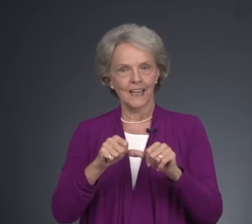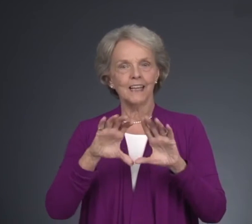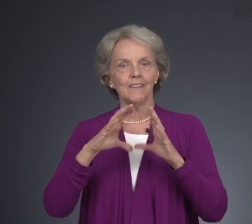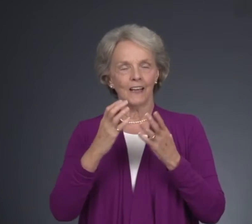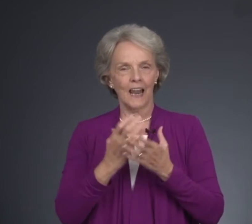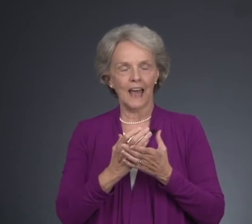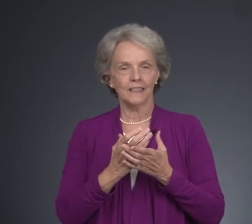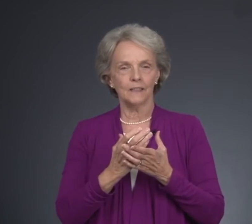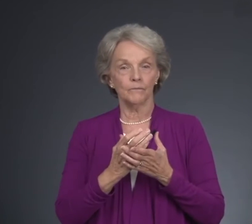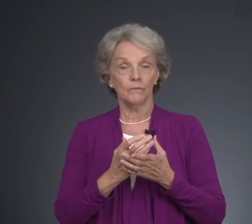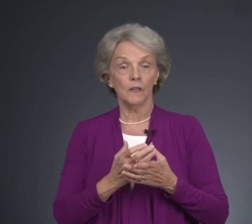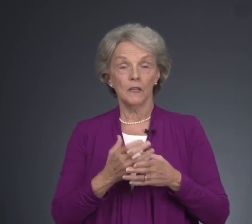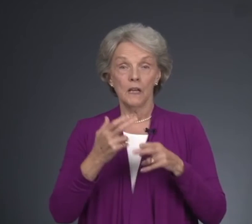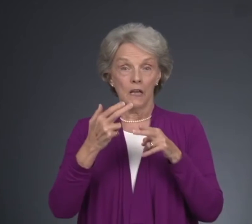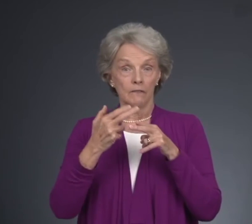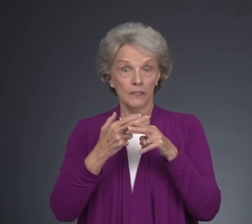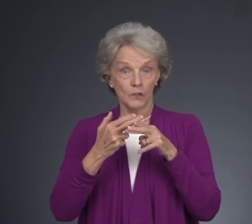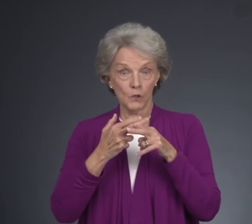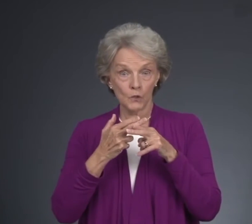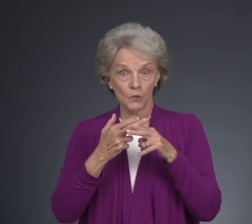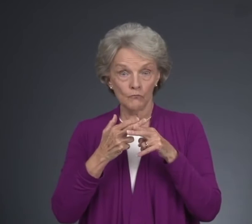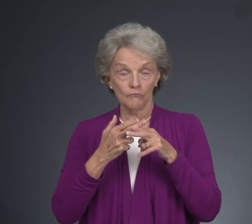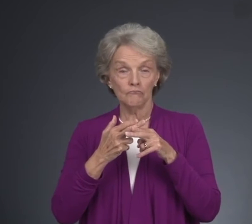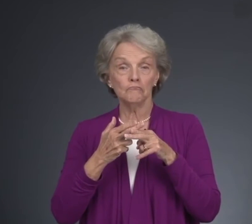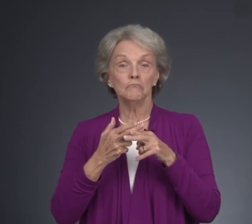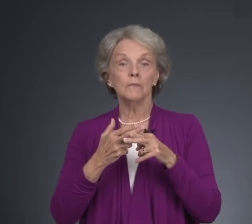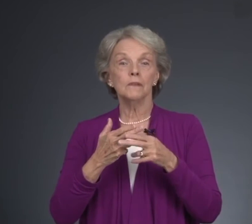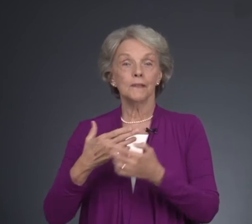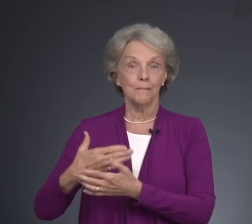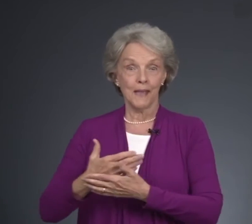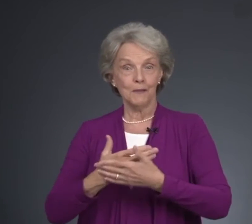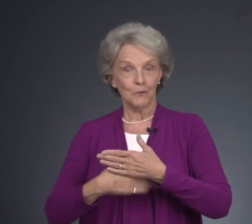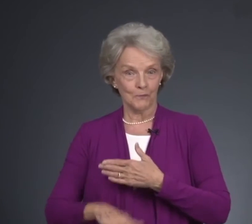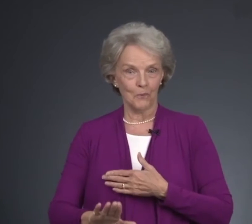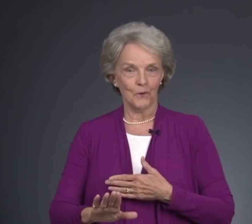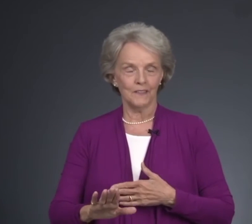stayed in the class. Then soon, the baby was born.